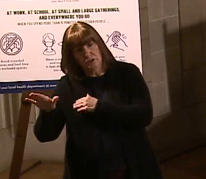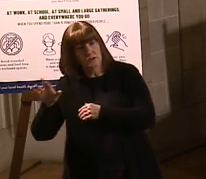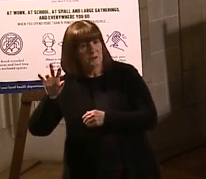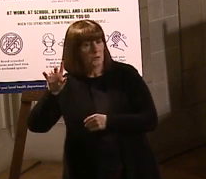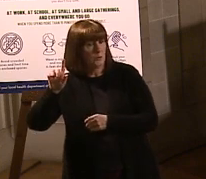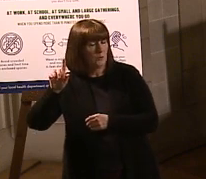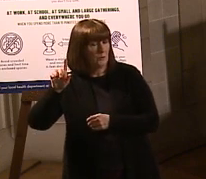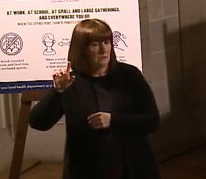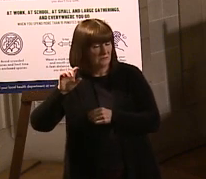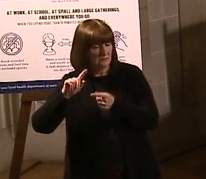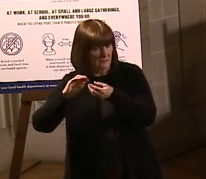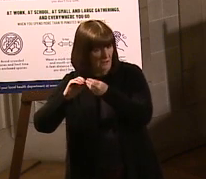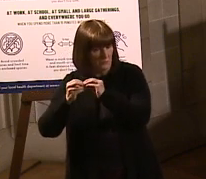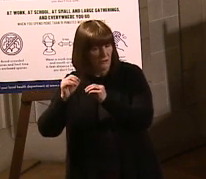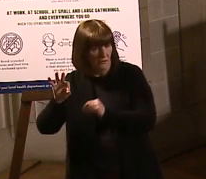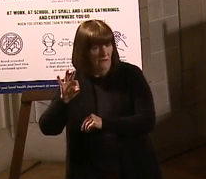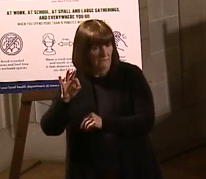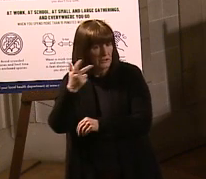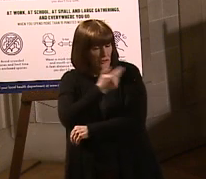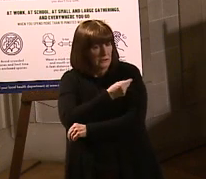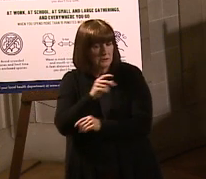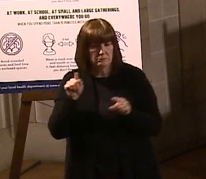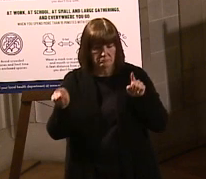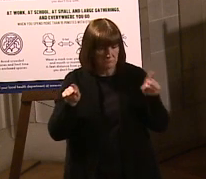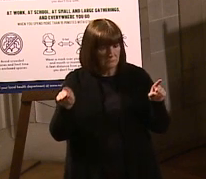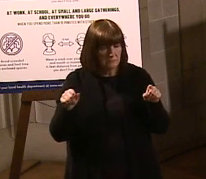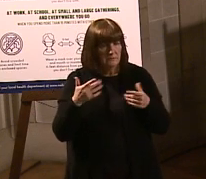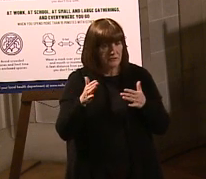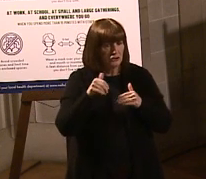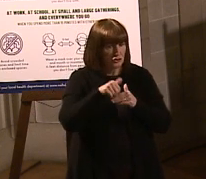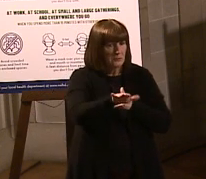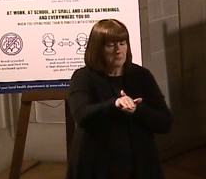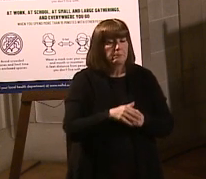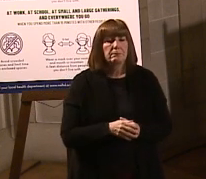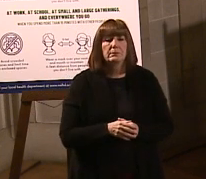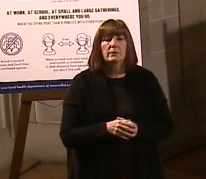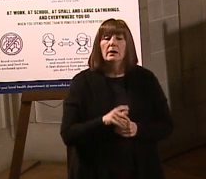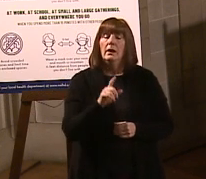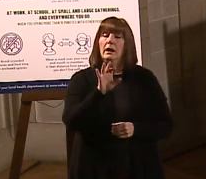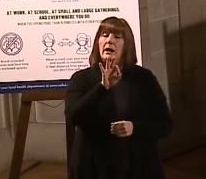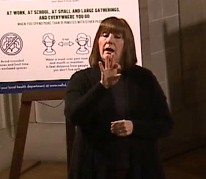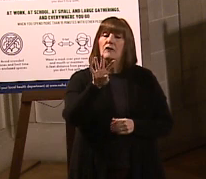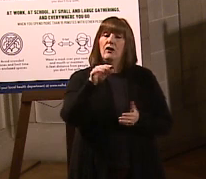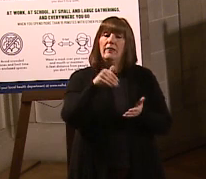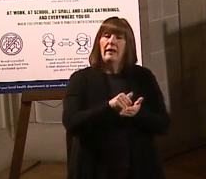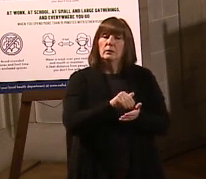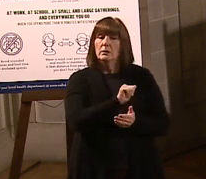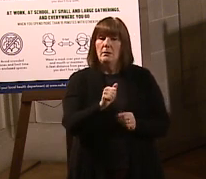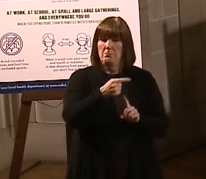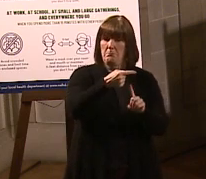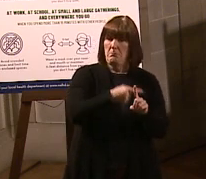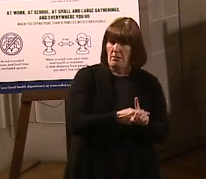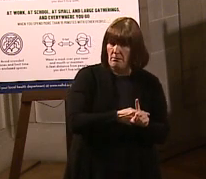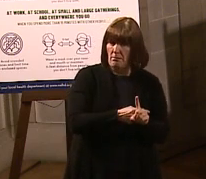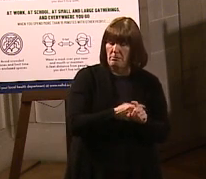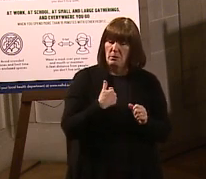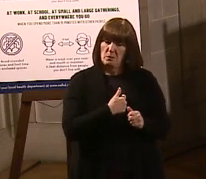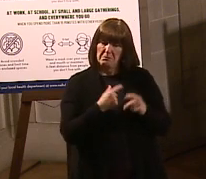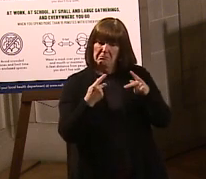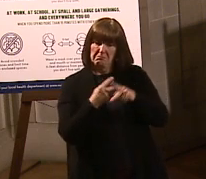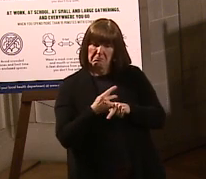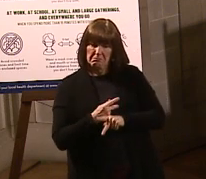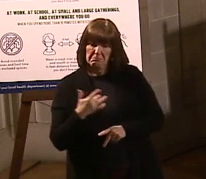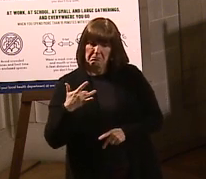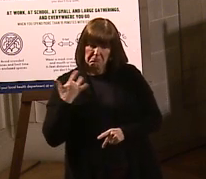doses. With our current allocations of approximately 94,000 a month, we calculate the 1B